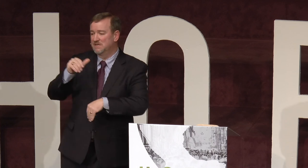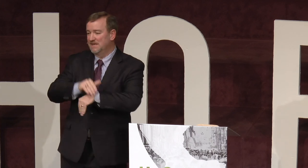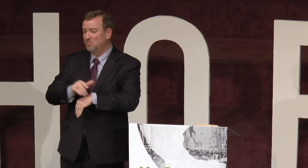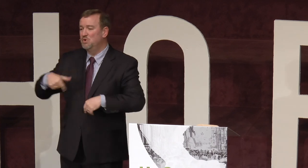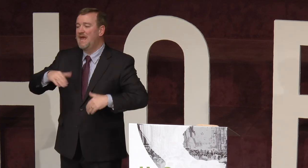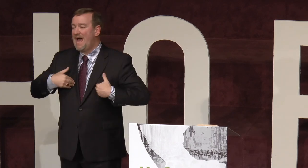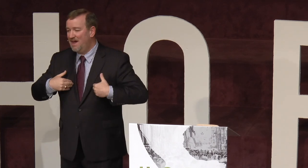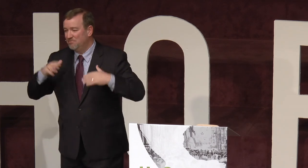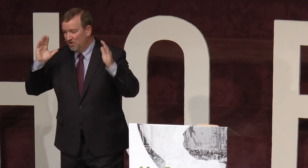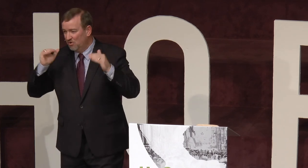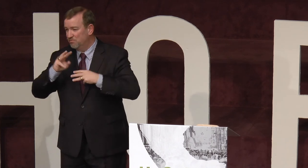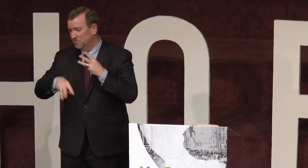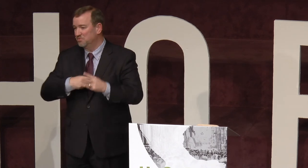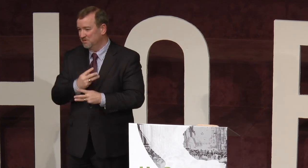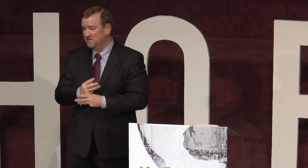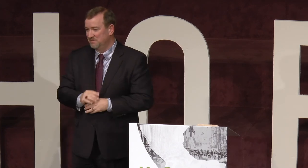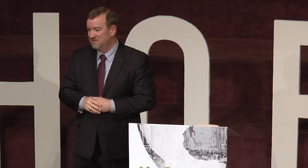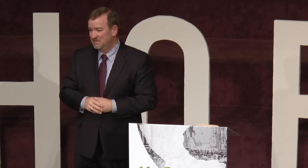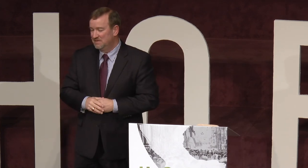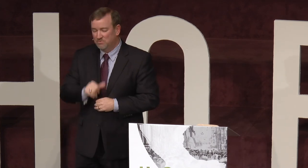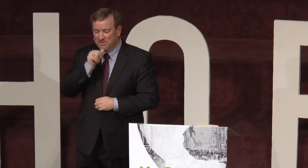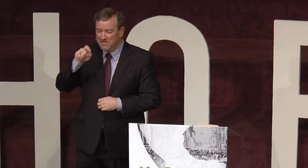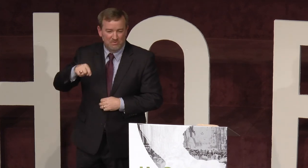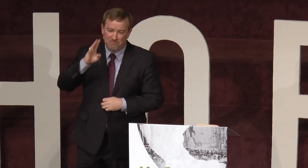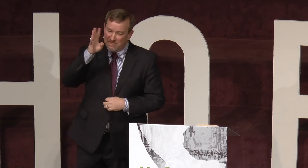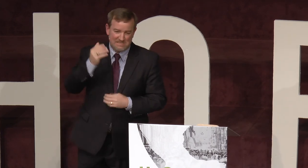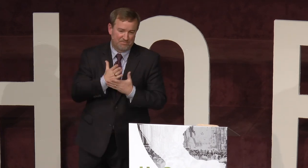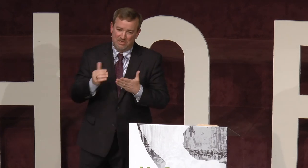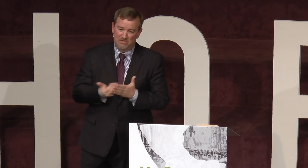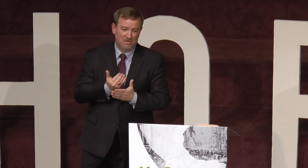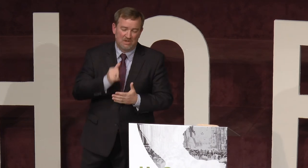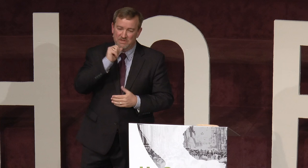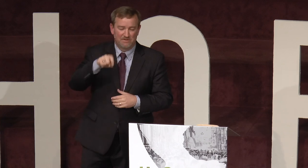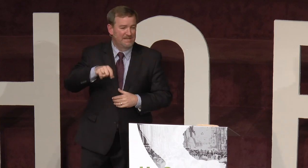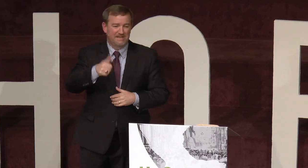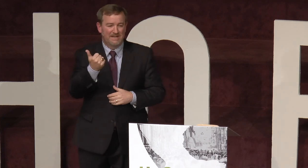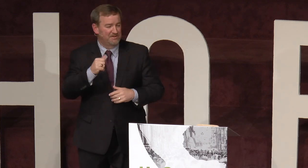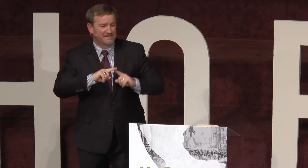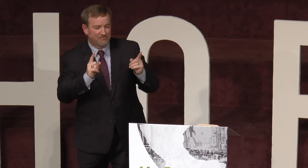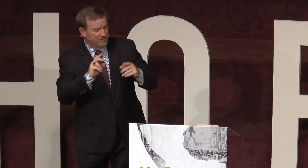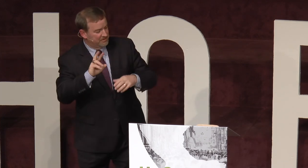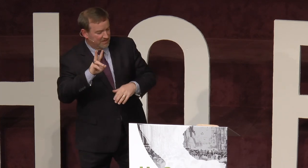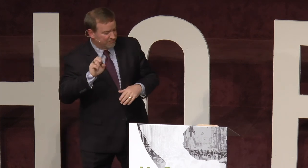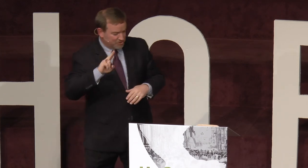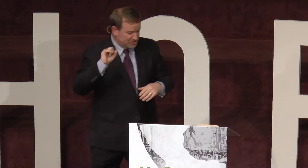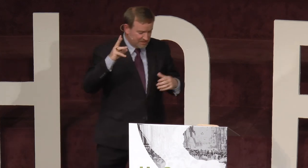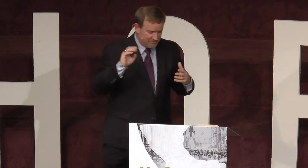tonight. We have the hope for the world. We don't need to invent something new. We don't need another different version of the